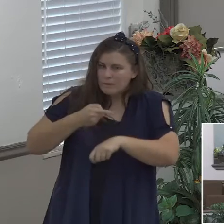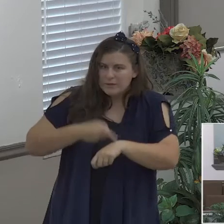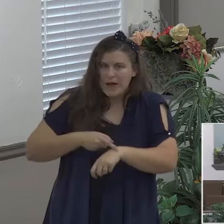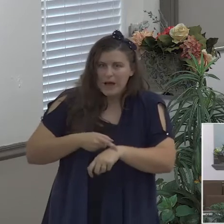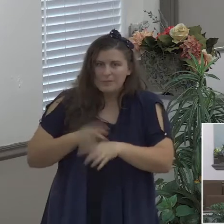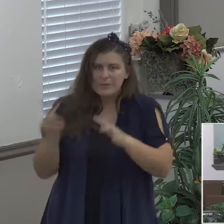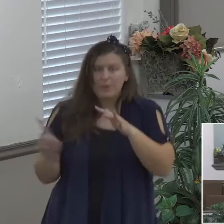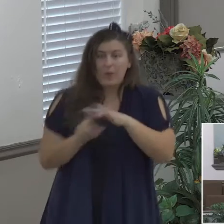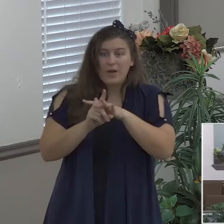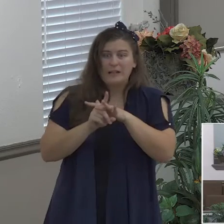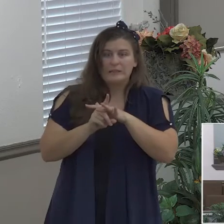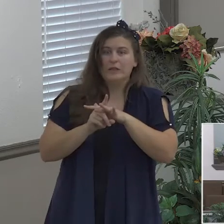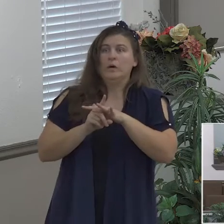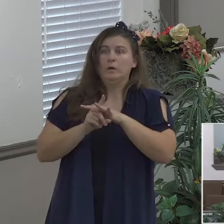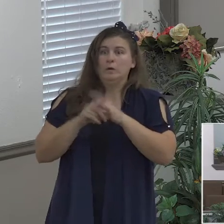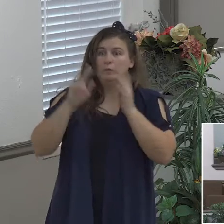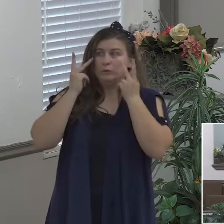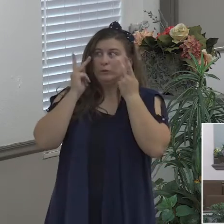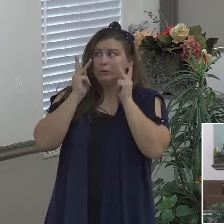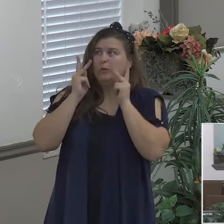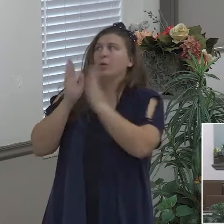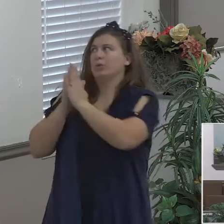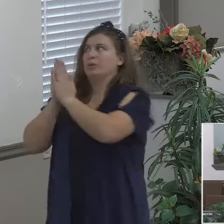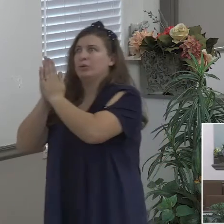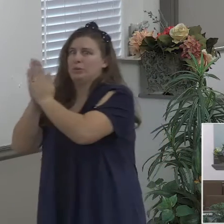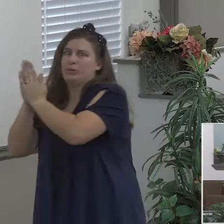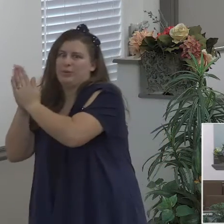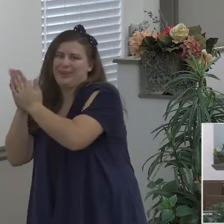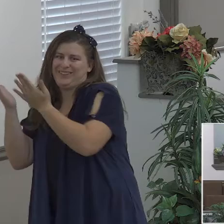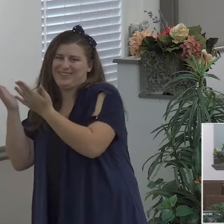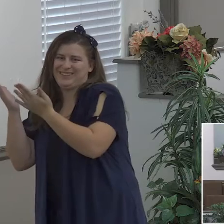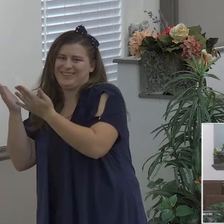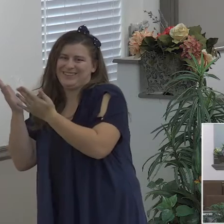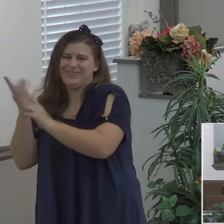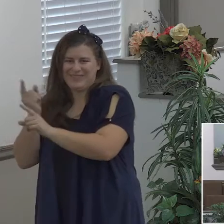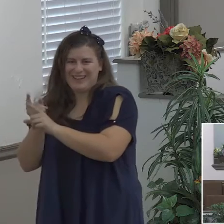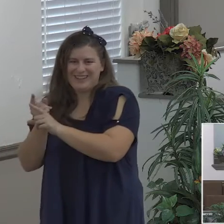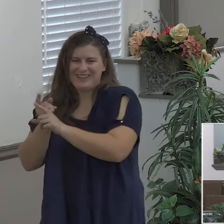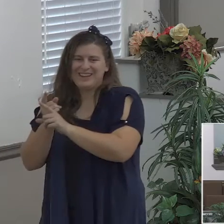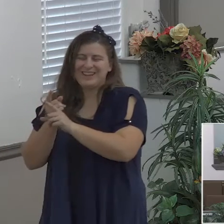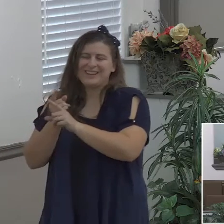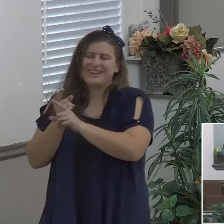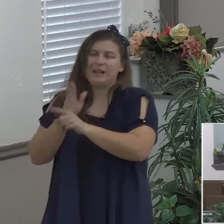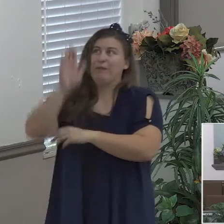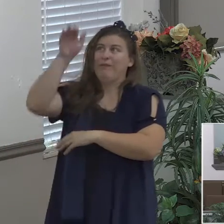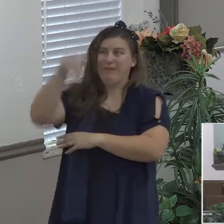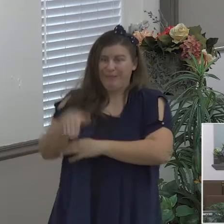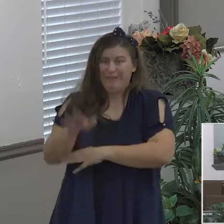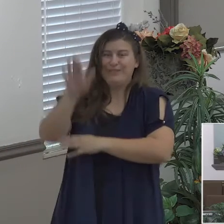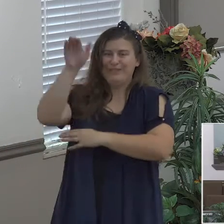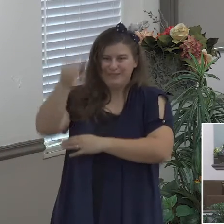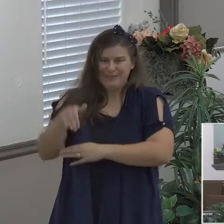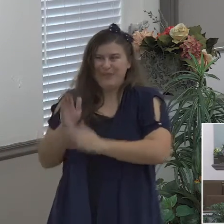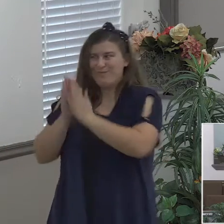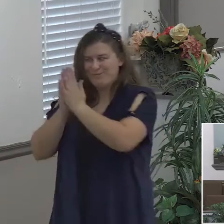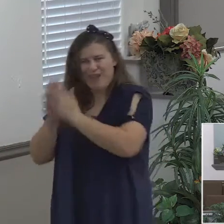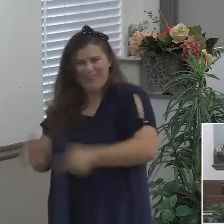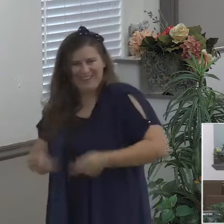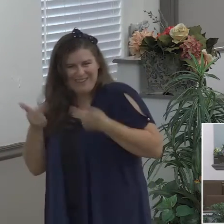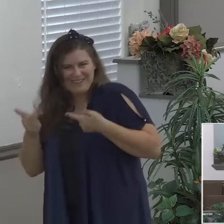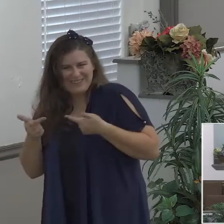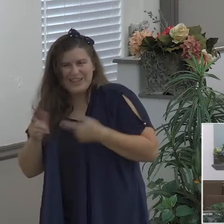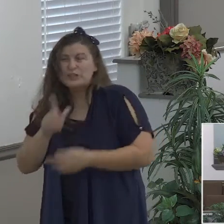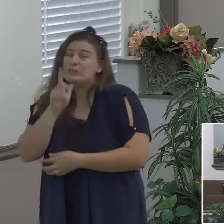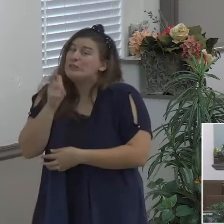well it shouldn't be the case but it is the case oftentimes with all of us and it was